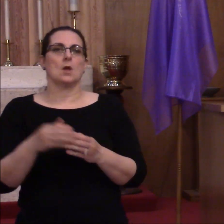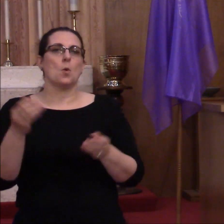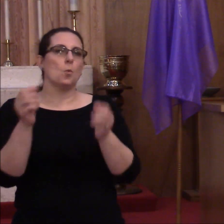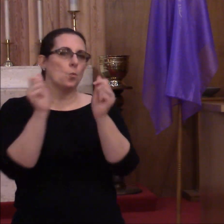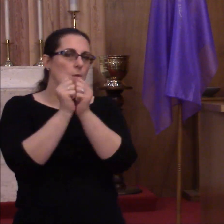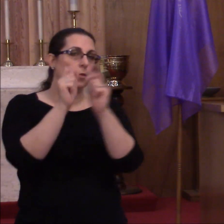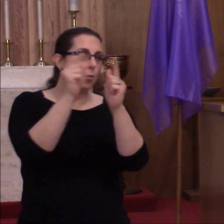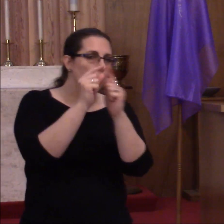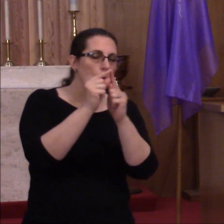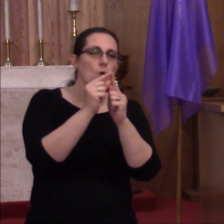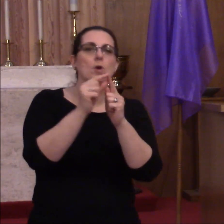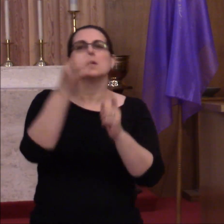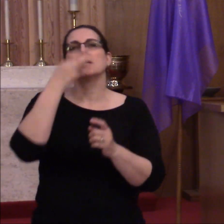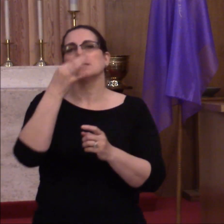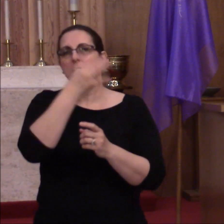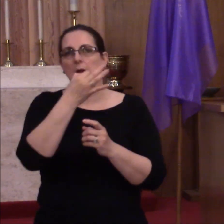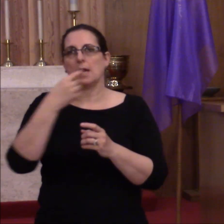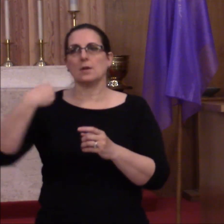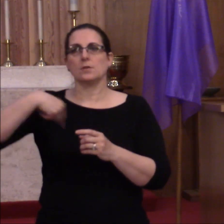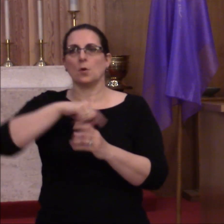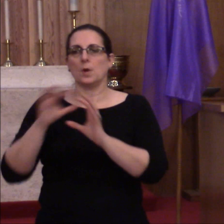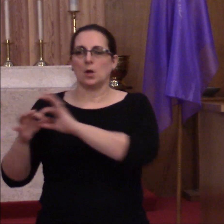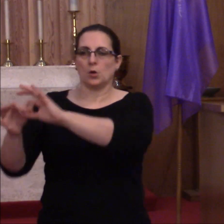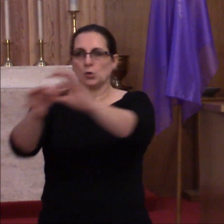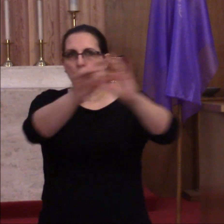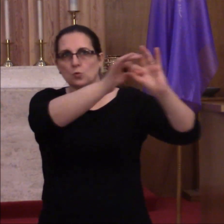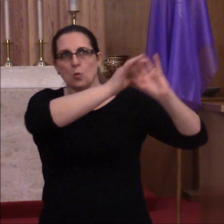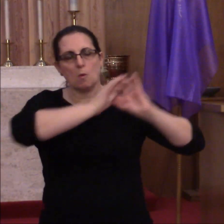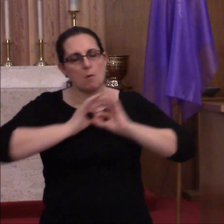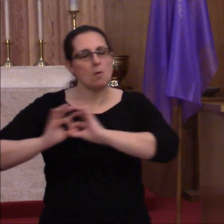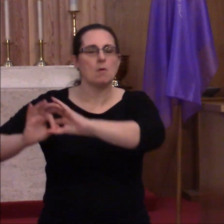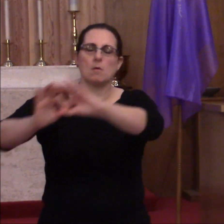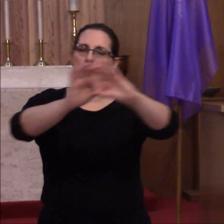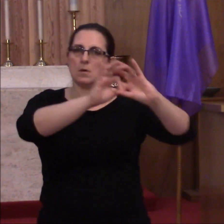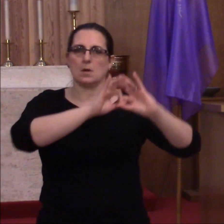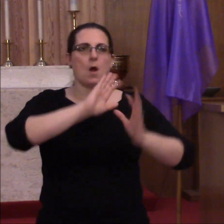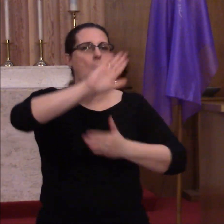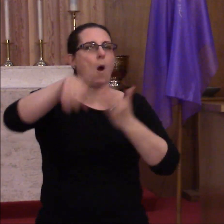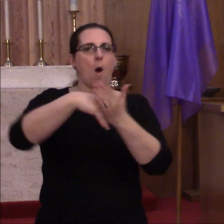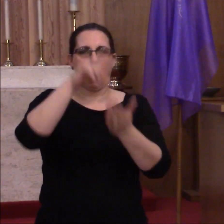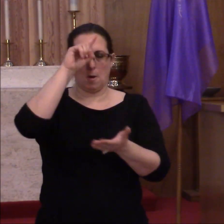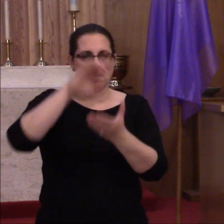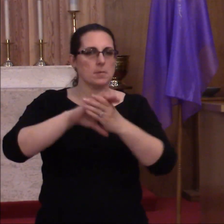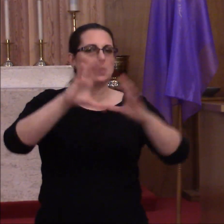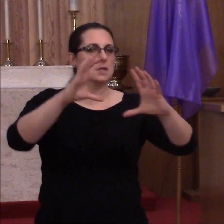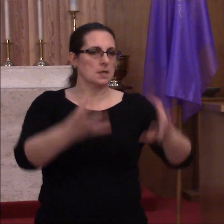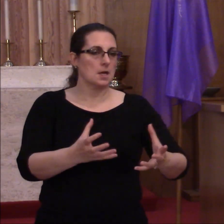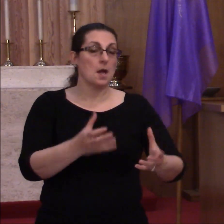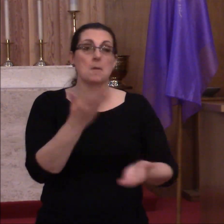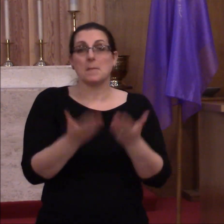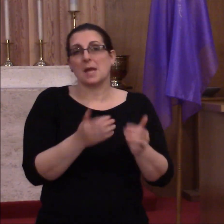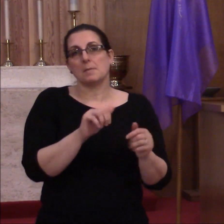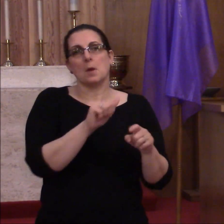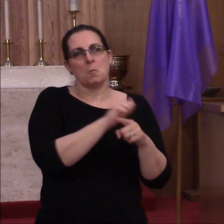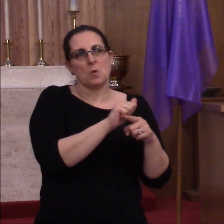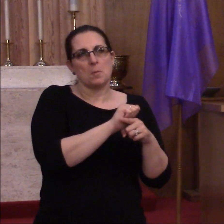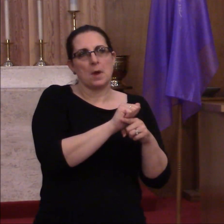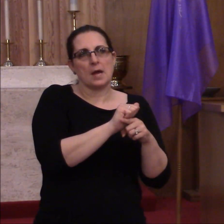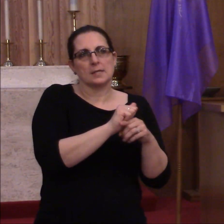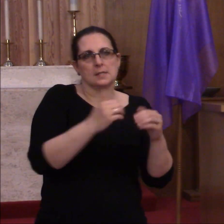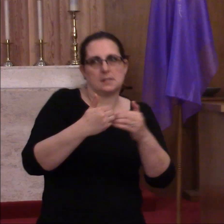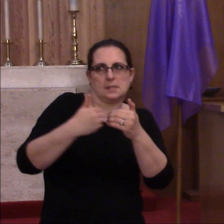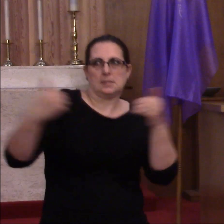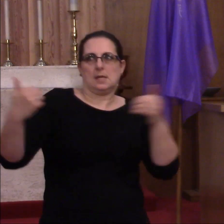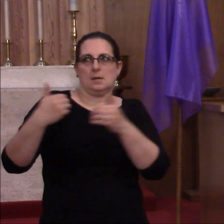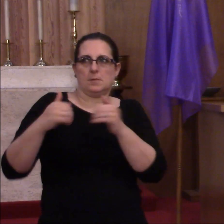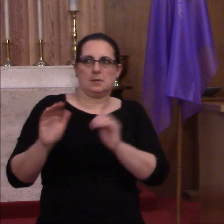space to unite the whole heavenly host of all believers. Though we may be practicing social distancing